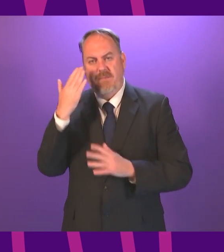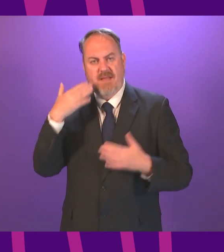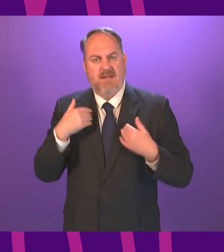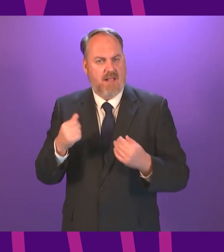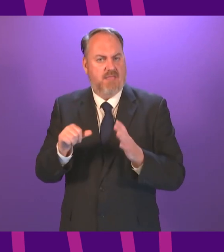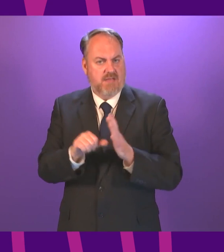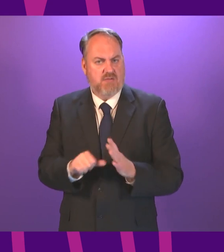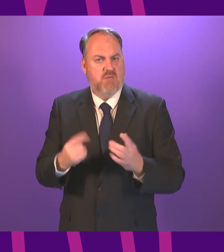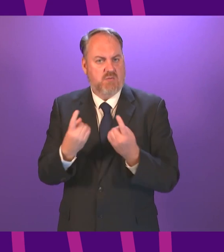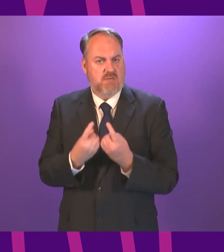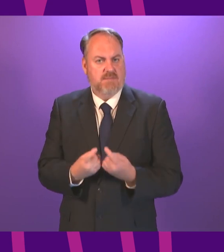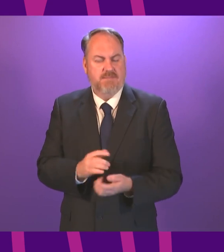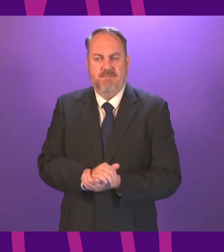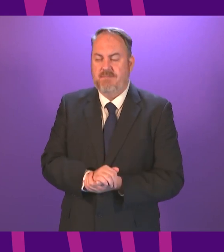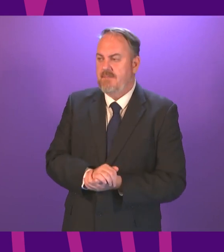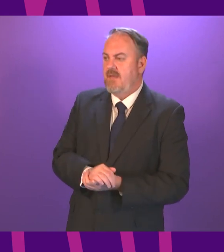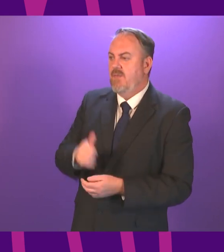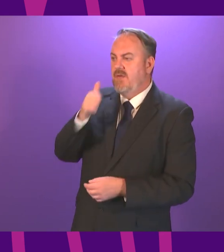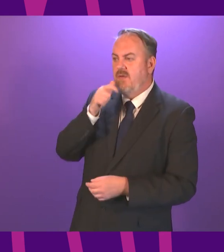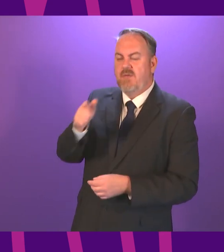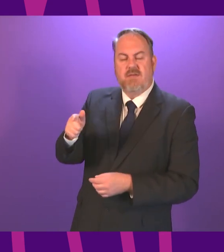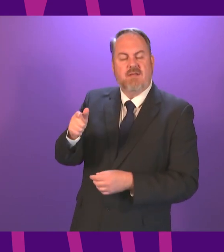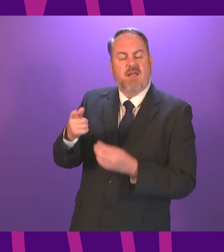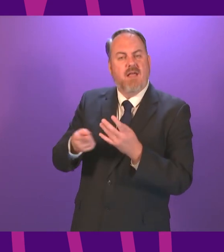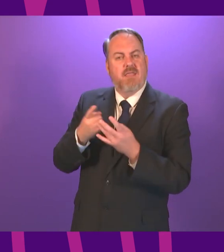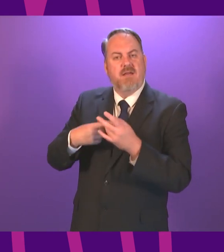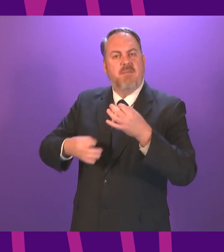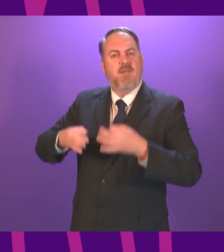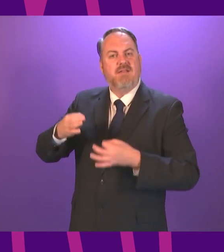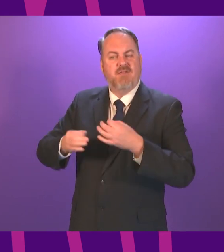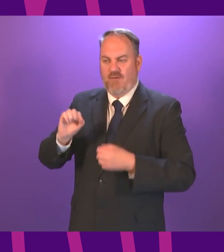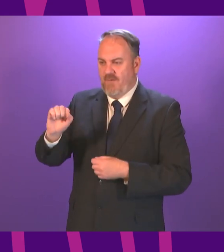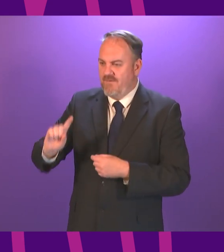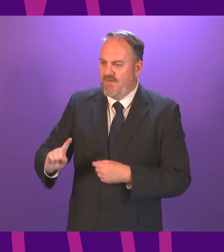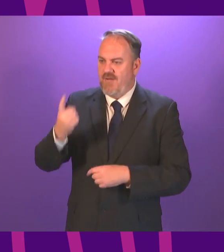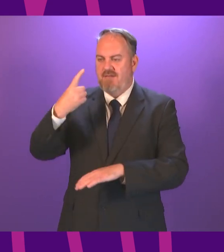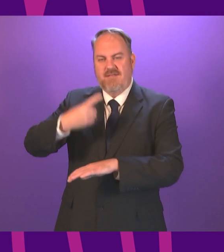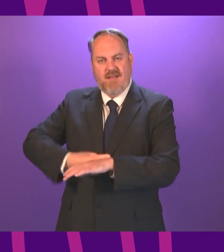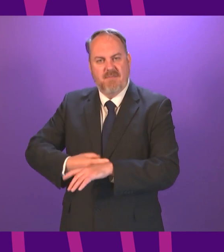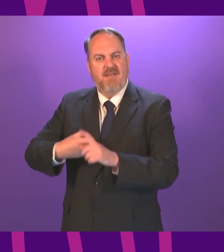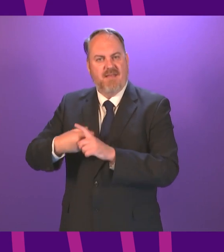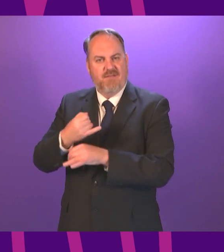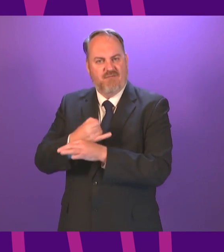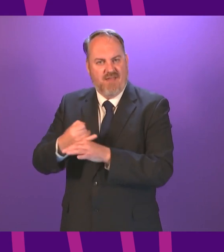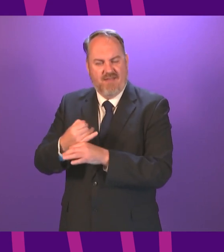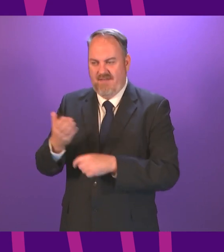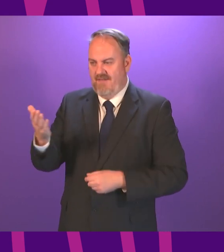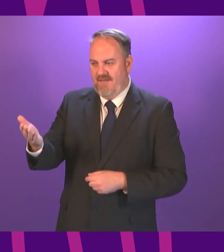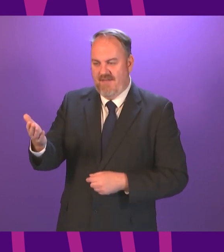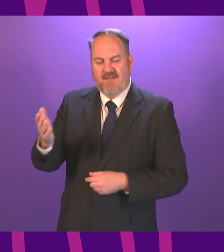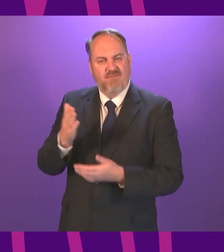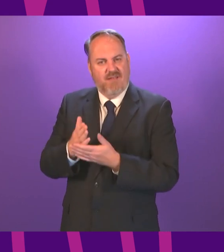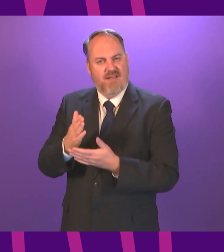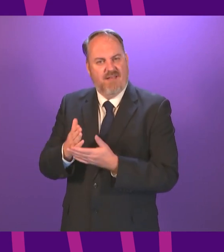well he is a seasoned politician but his first contribution in this chamber he asked me about close contact